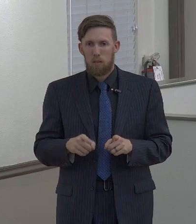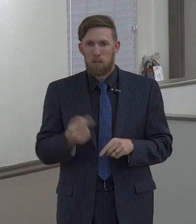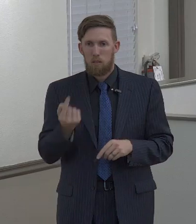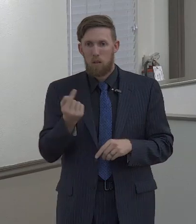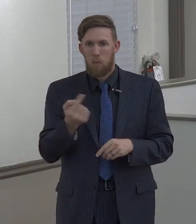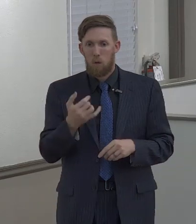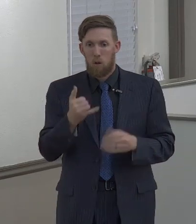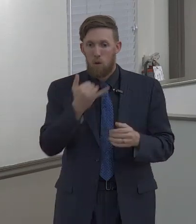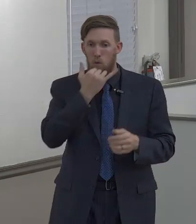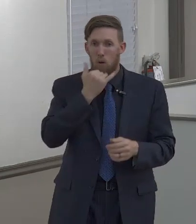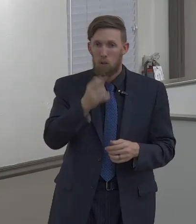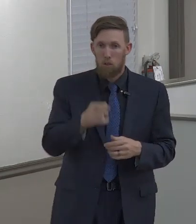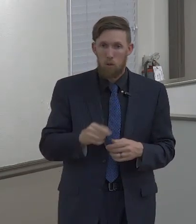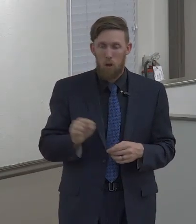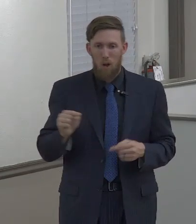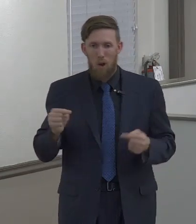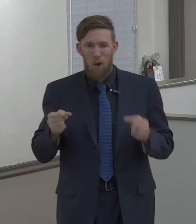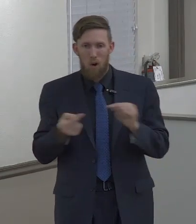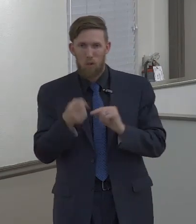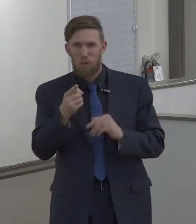hurts you when someone wrongs you